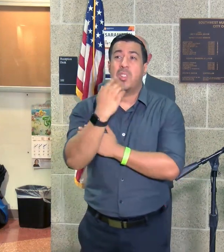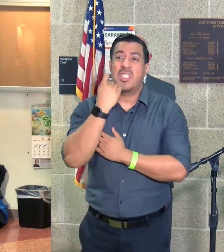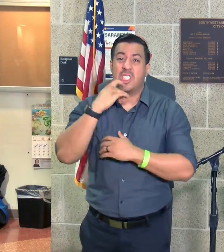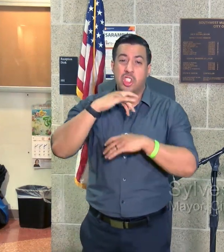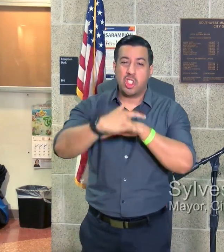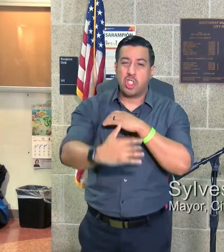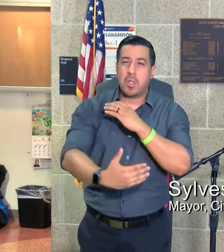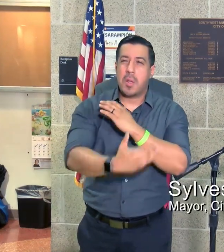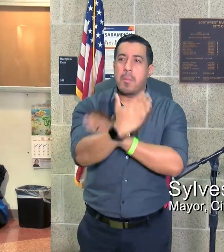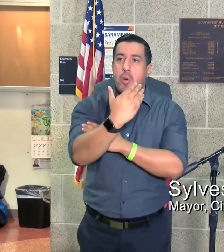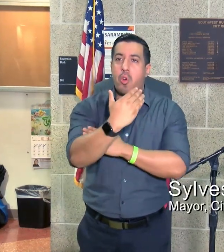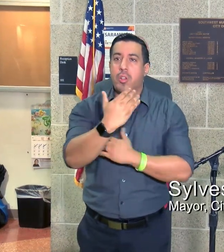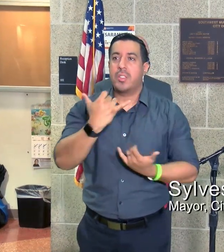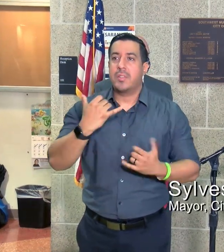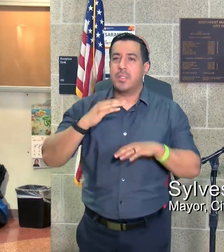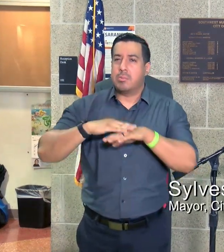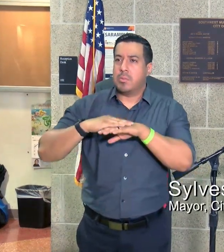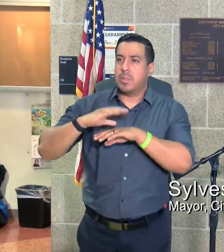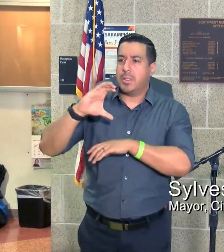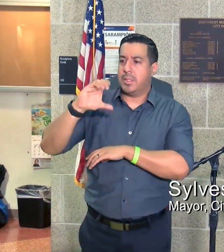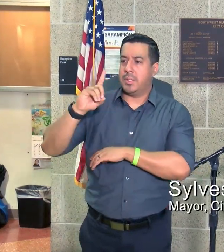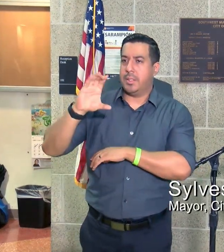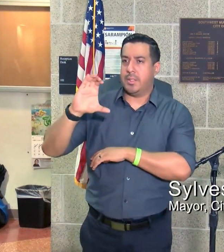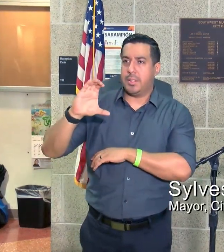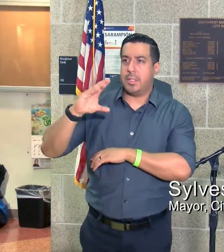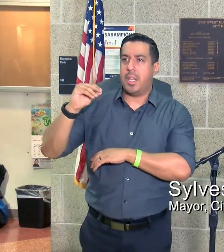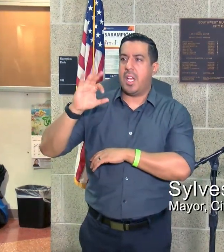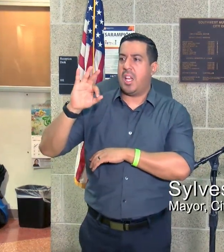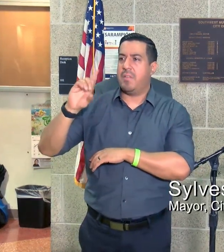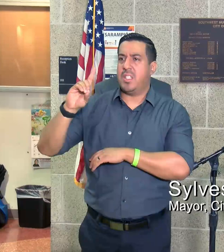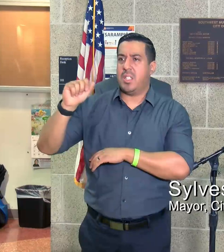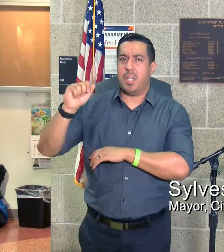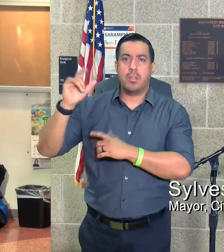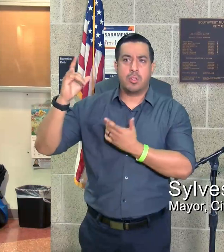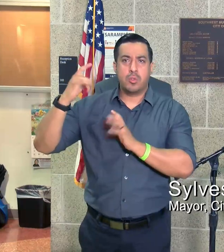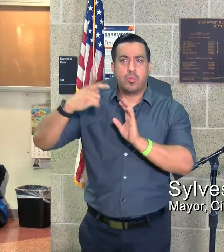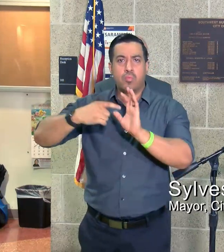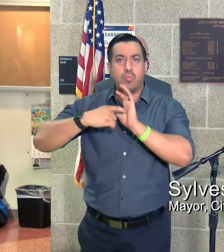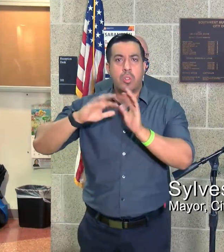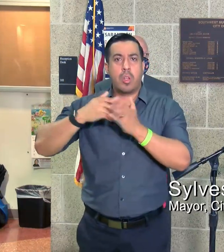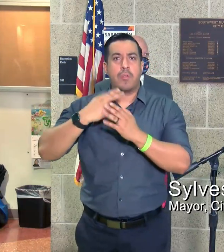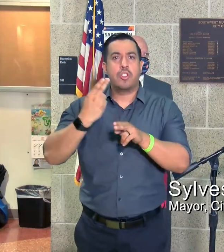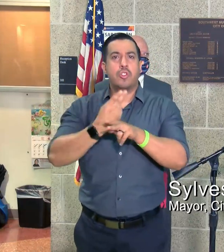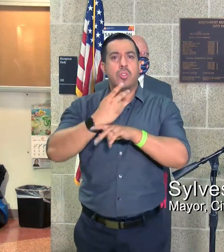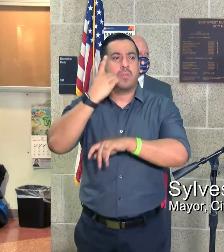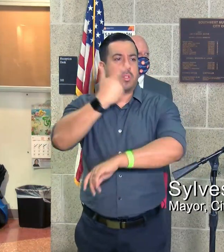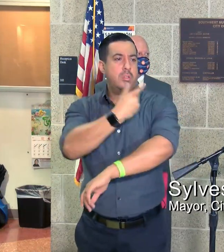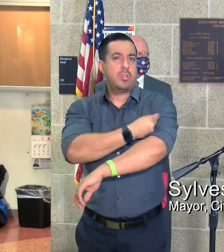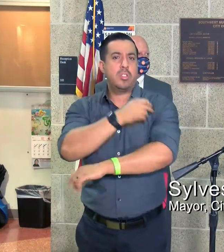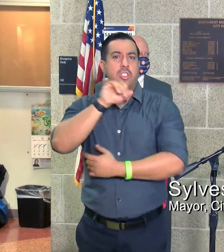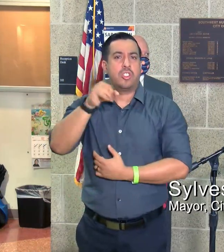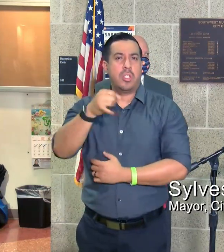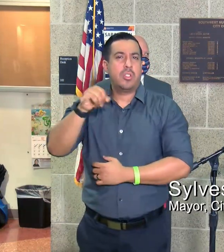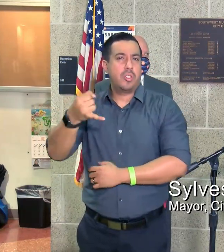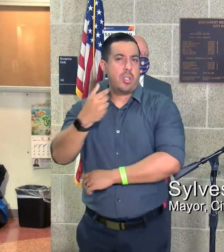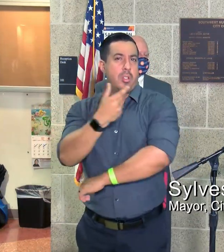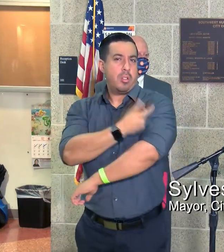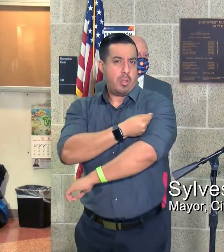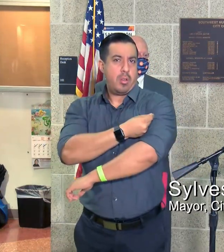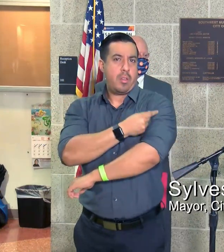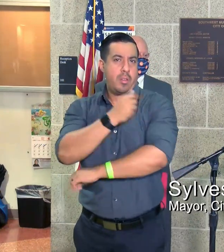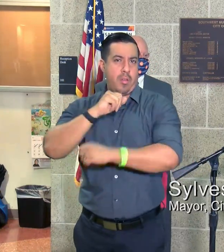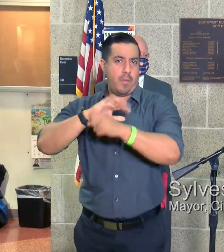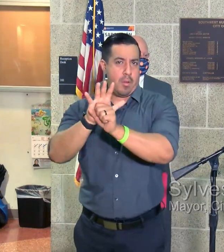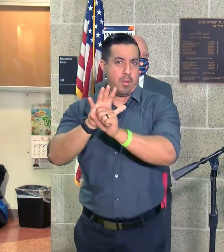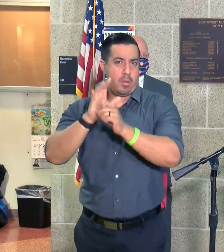Out of an abundance of caution, CDC and FDA requested a pause in the use of J&J, Johnson and Johnson COVID-19 vaccine